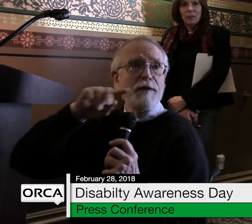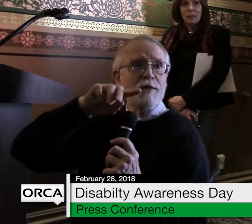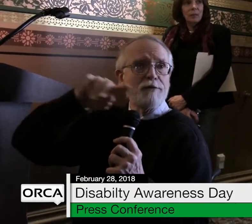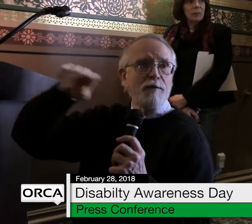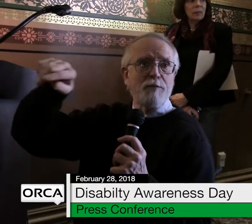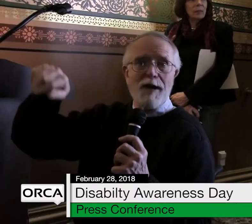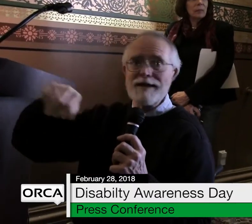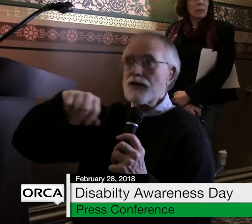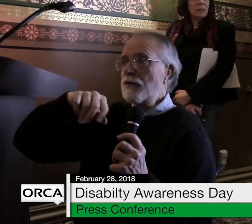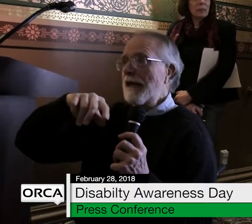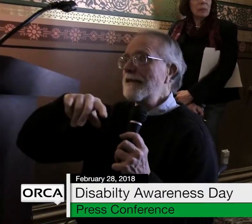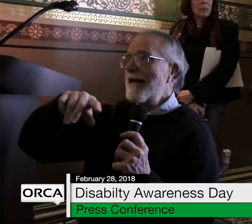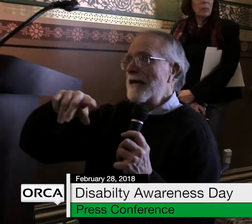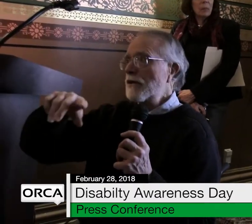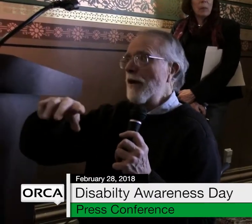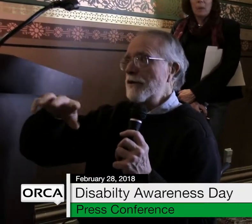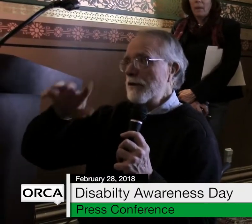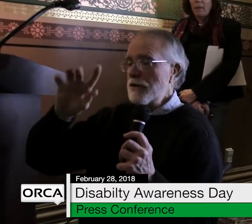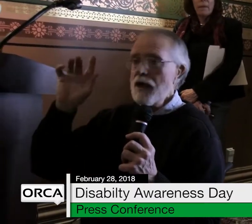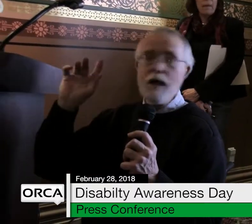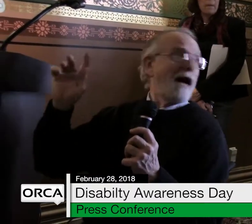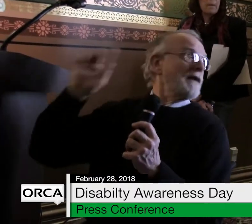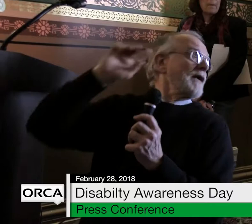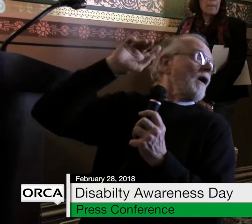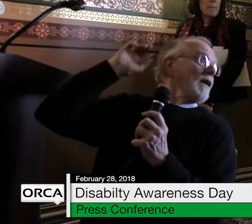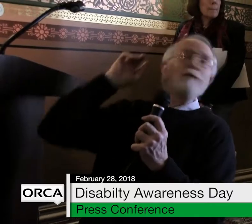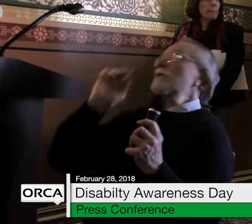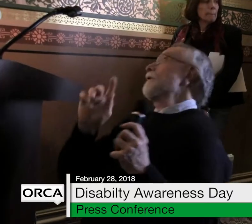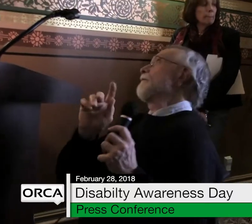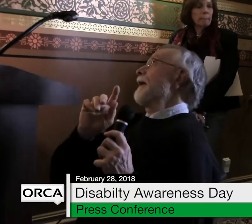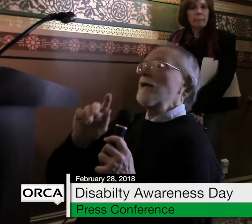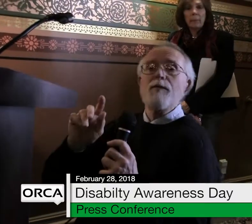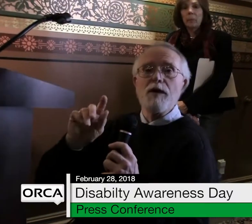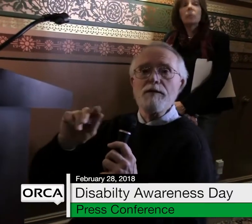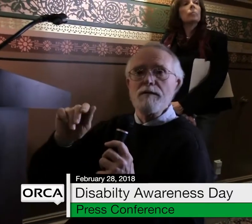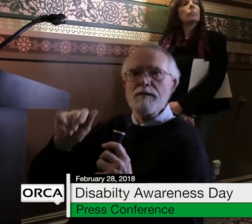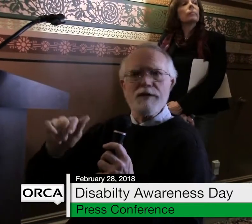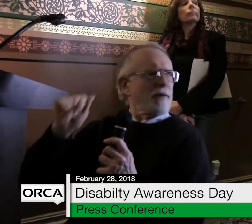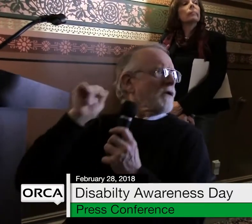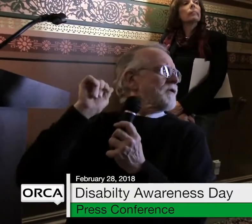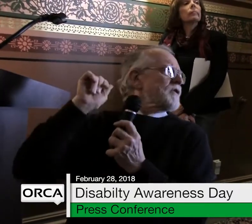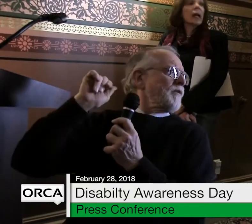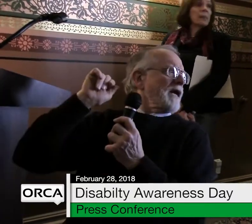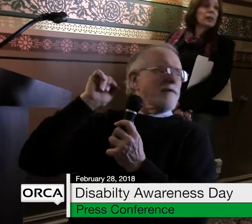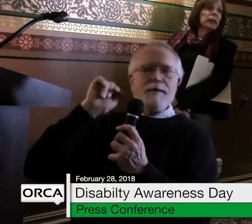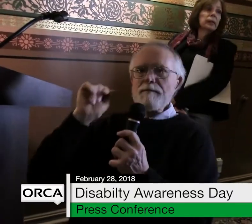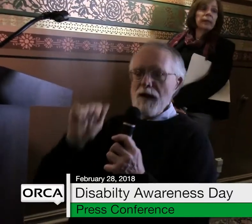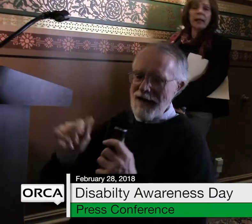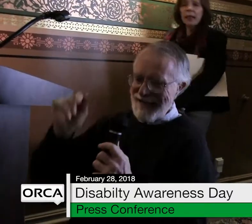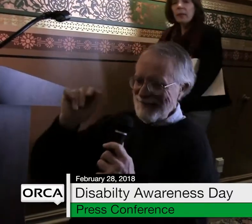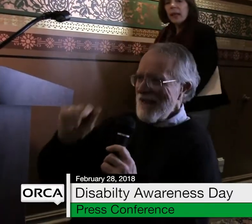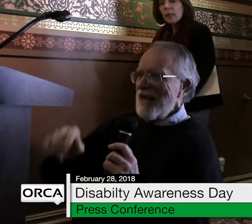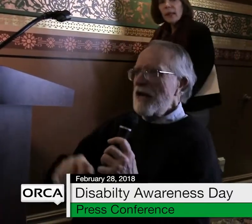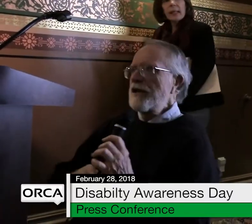If we have people from the press who would like to ask questions, I think all of us are available. If